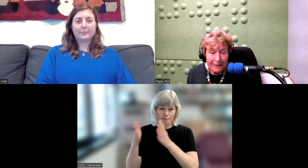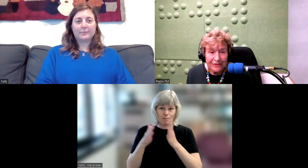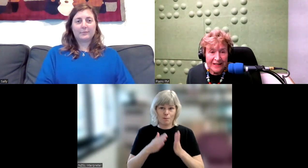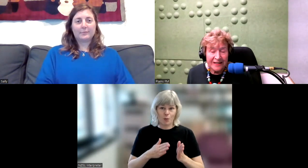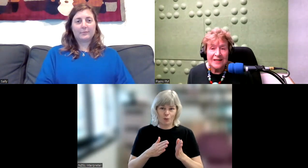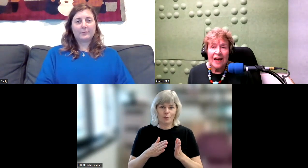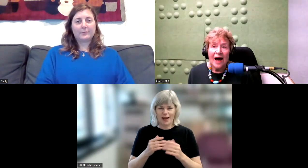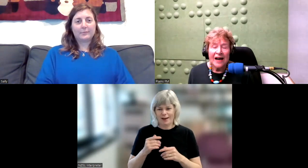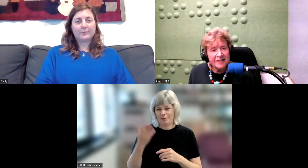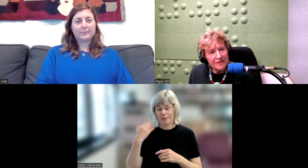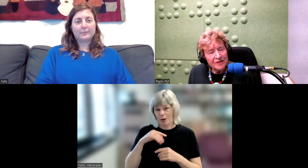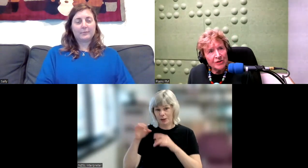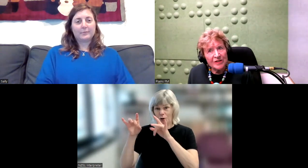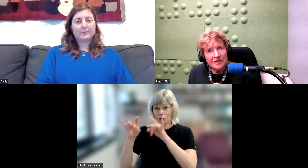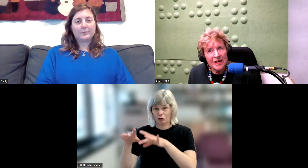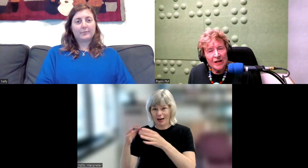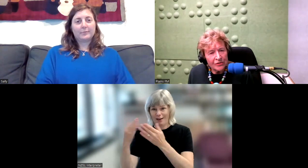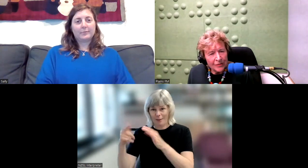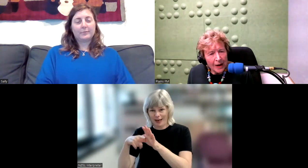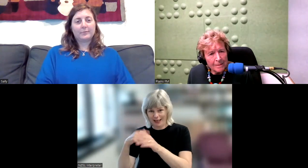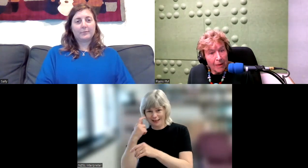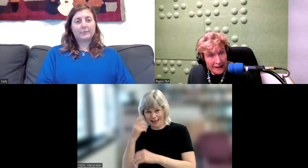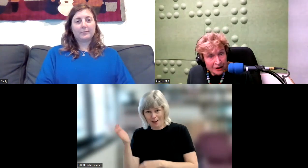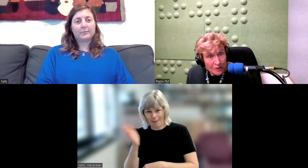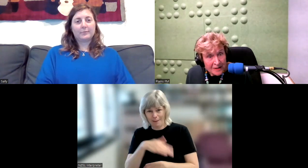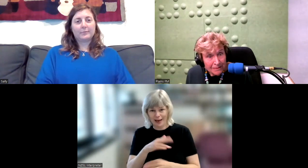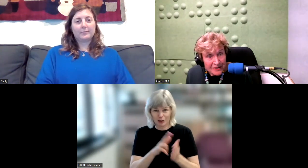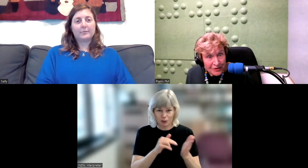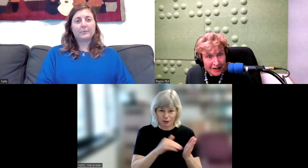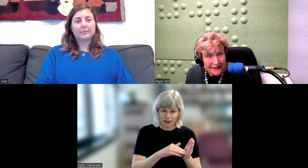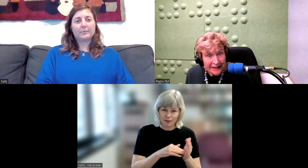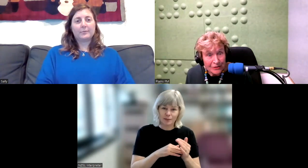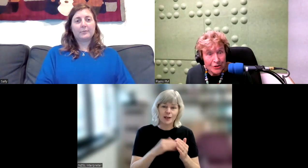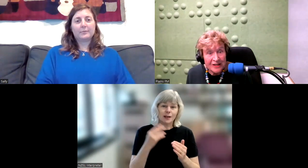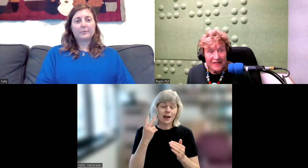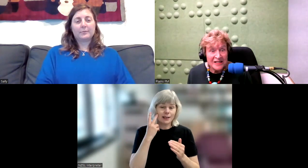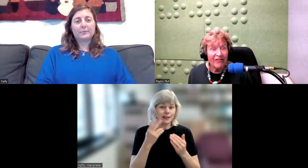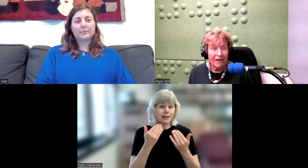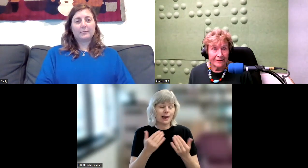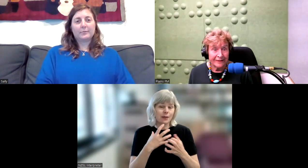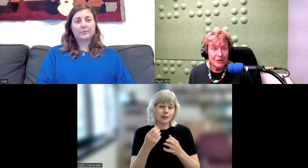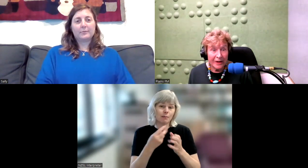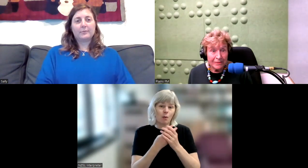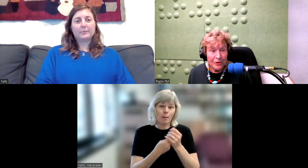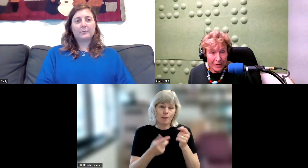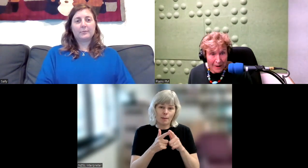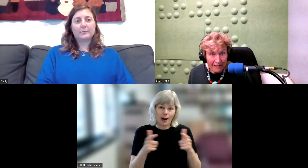number of years. I see that there is a lot of bilingualism sort of starting here in New Zealand, that's fine with Maori